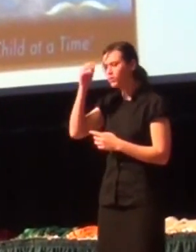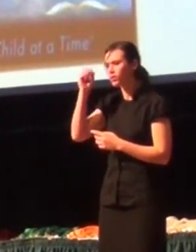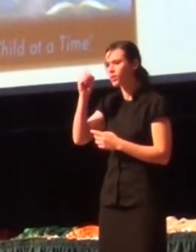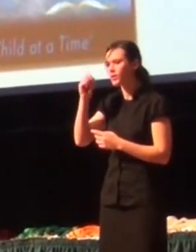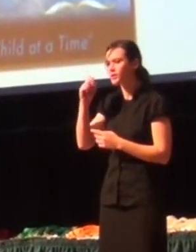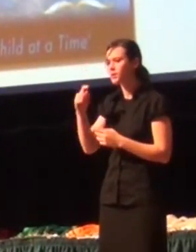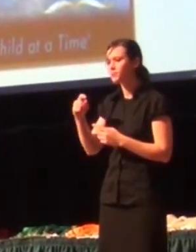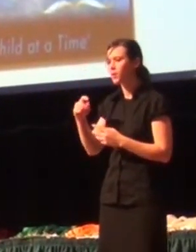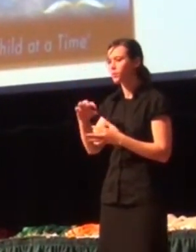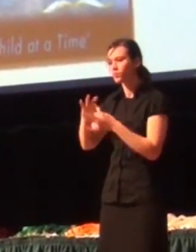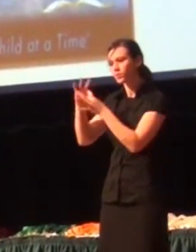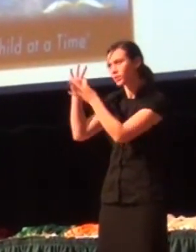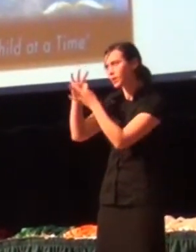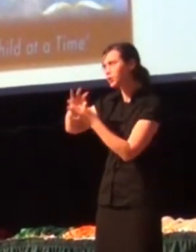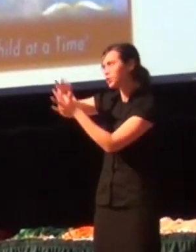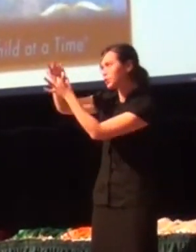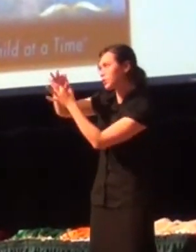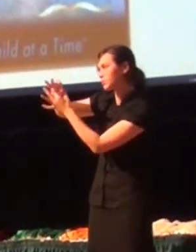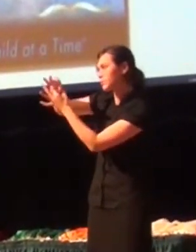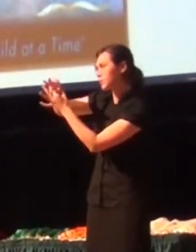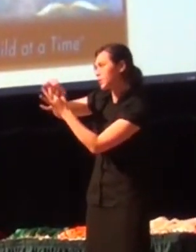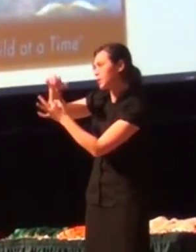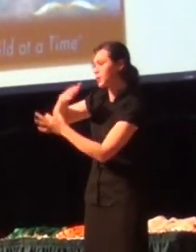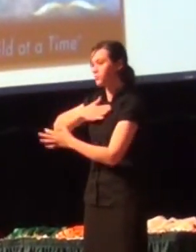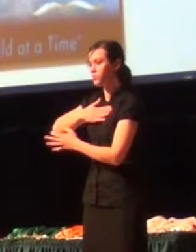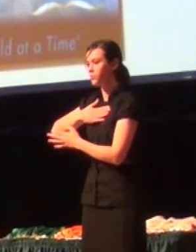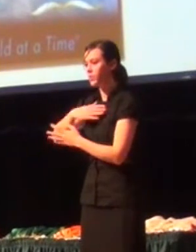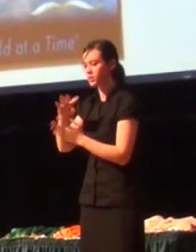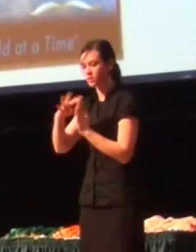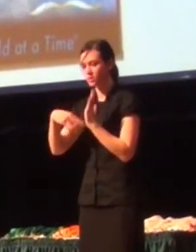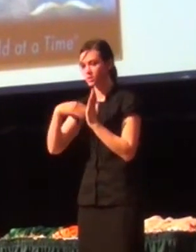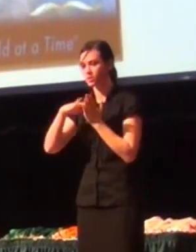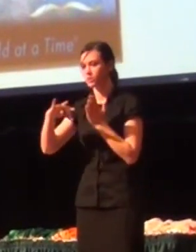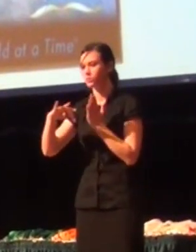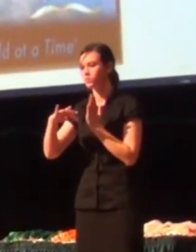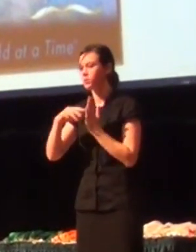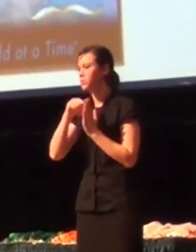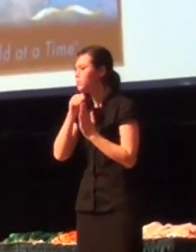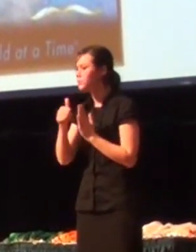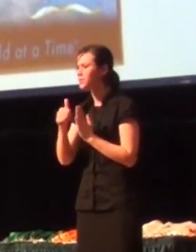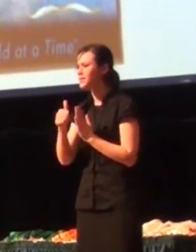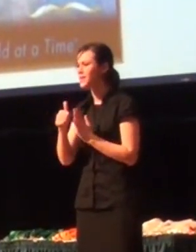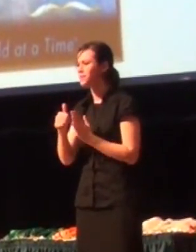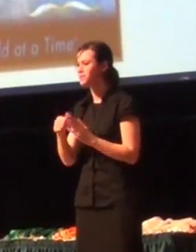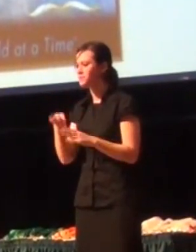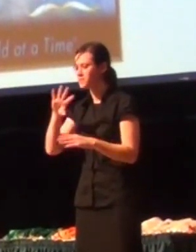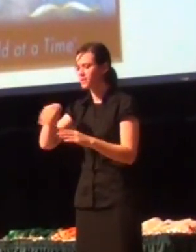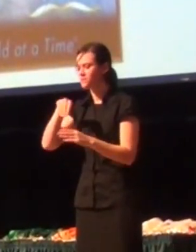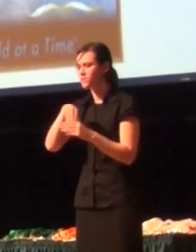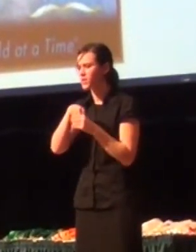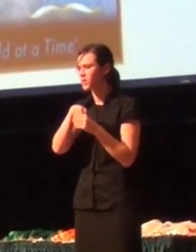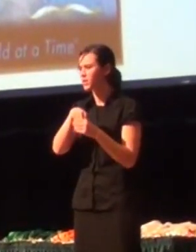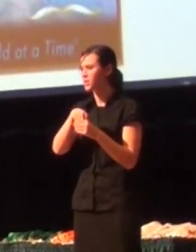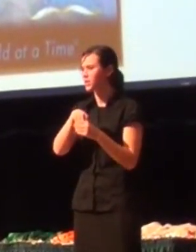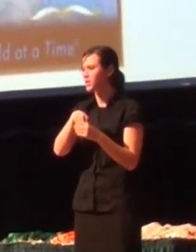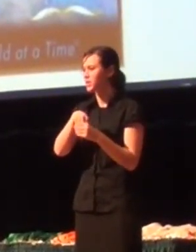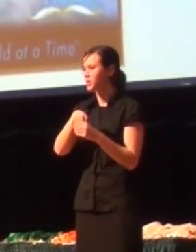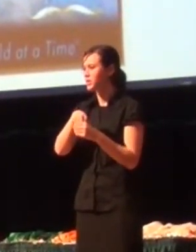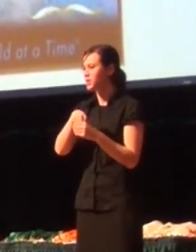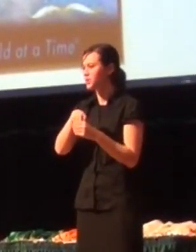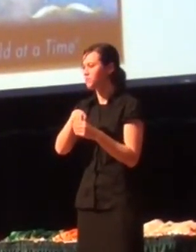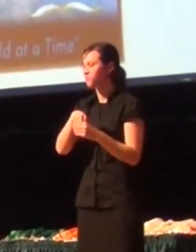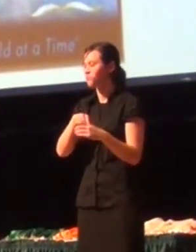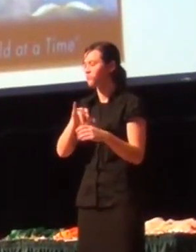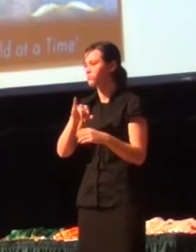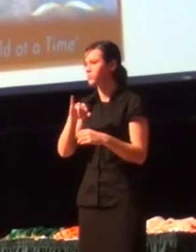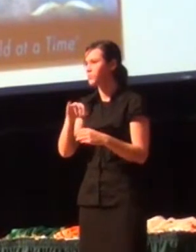A relationship that in my schedule, I could never make fit. So I faked it.